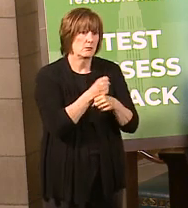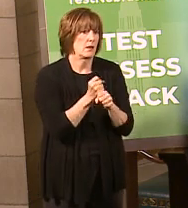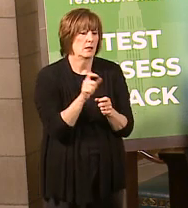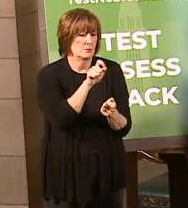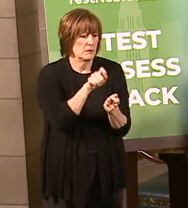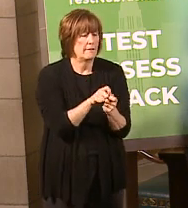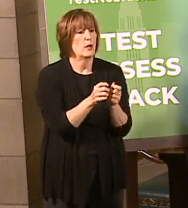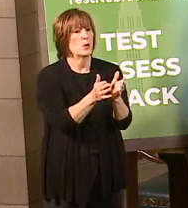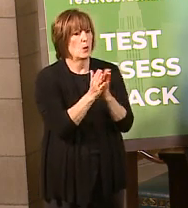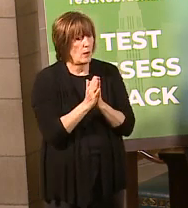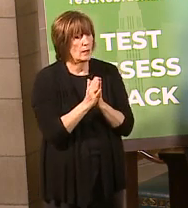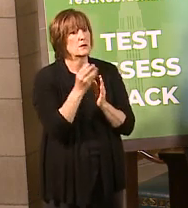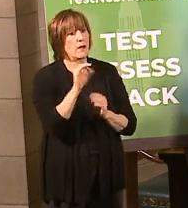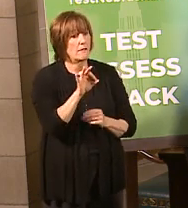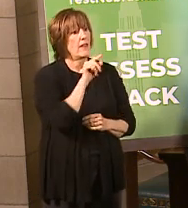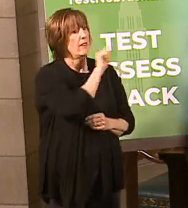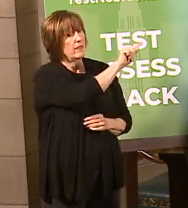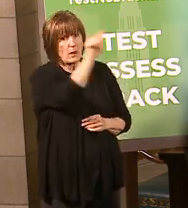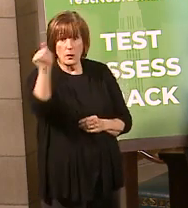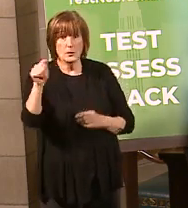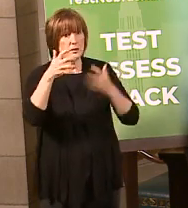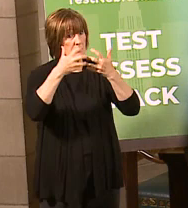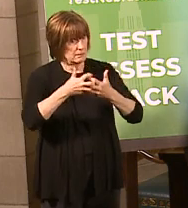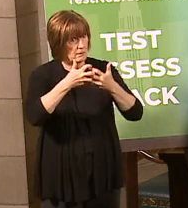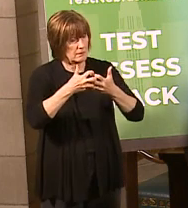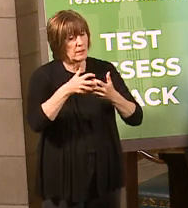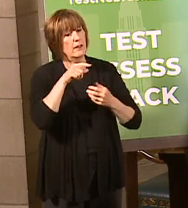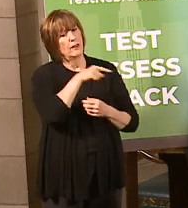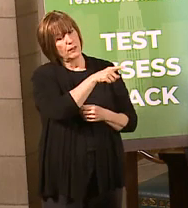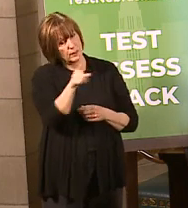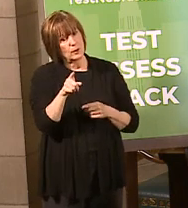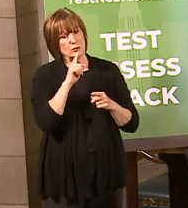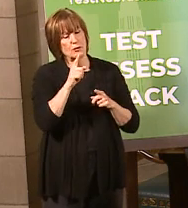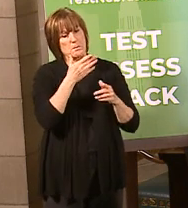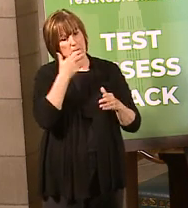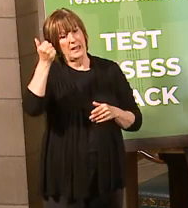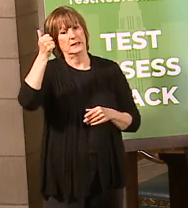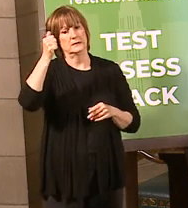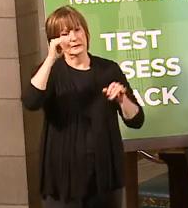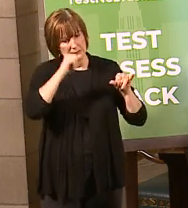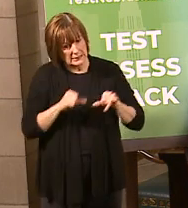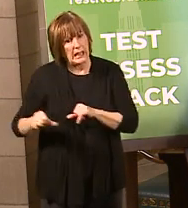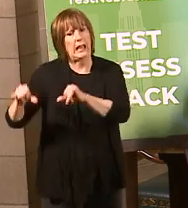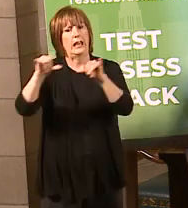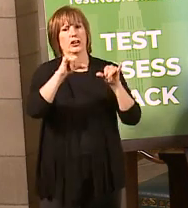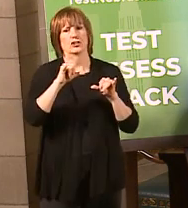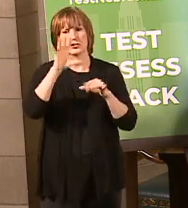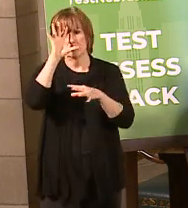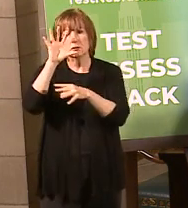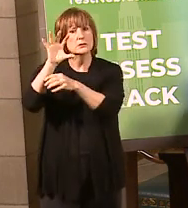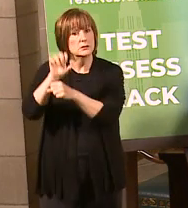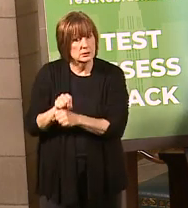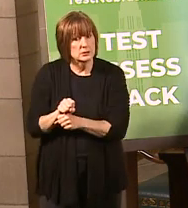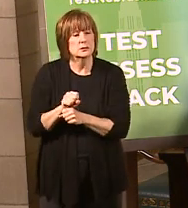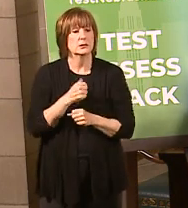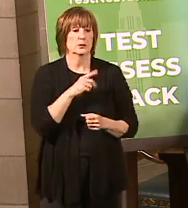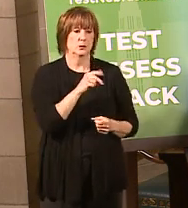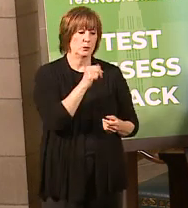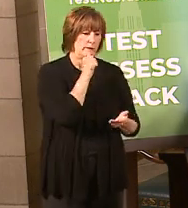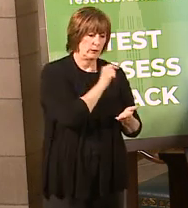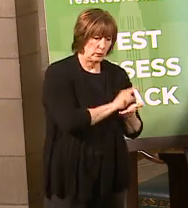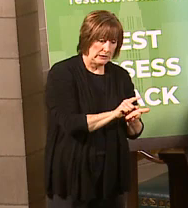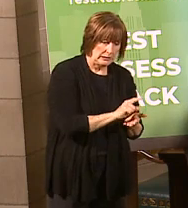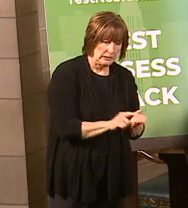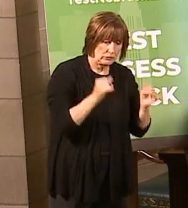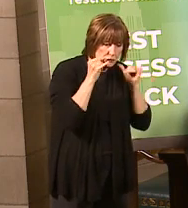specific requests of food processors saying, hey, these are industry's best standards. I've talked, not only do we do that on my weekly call with the food